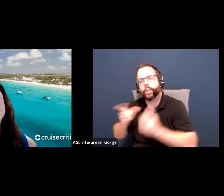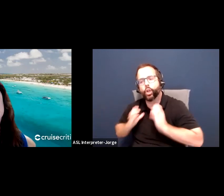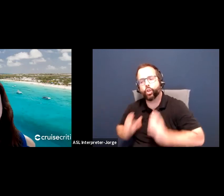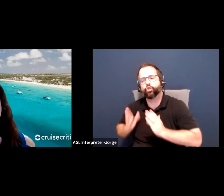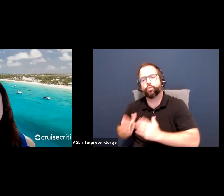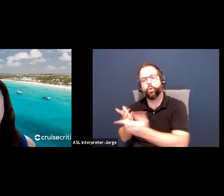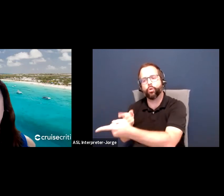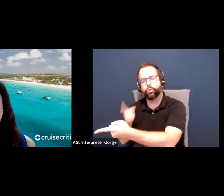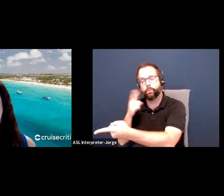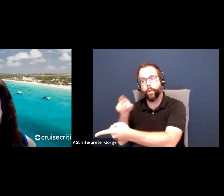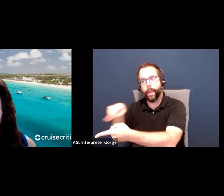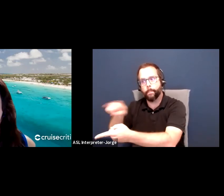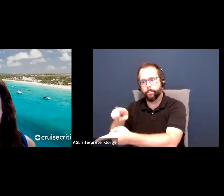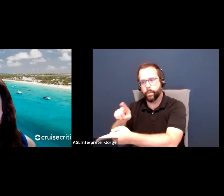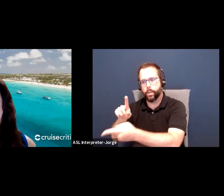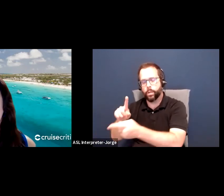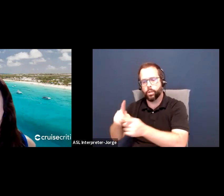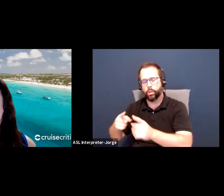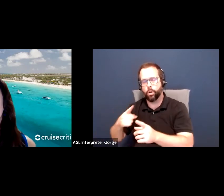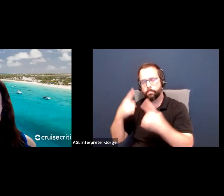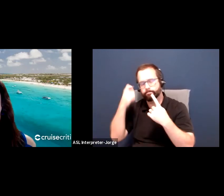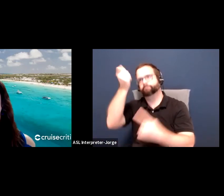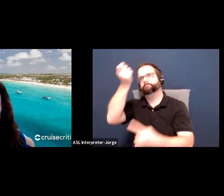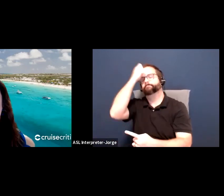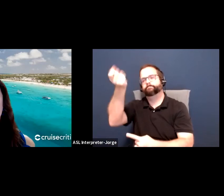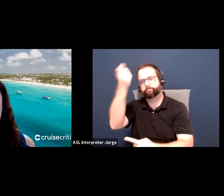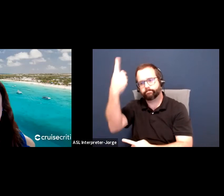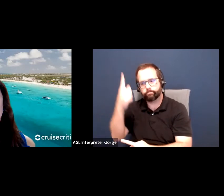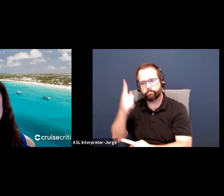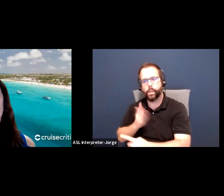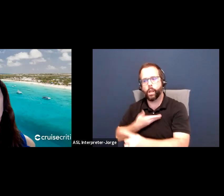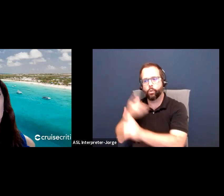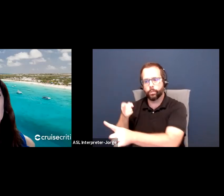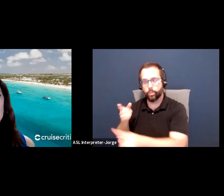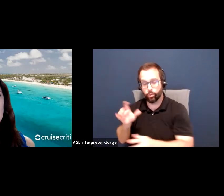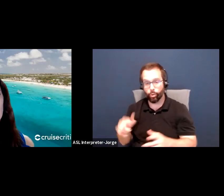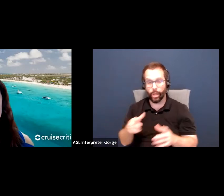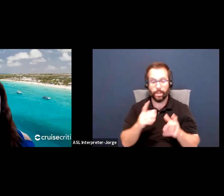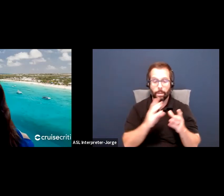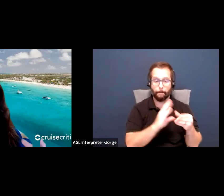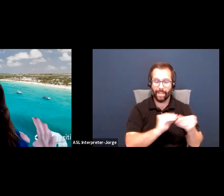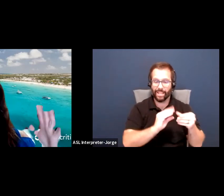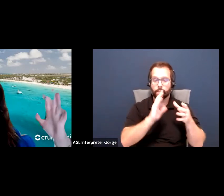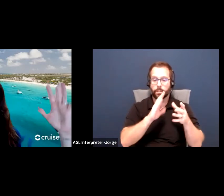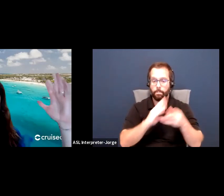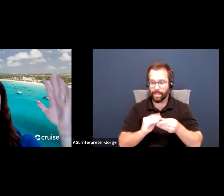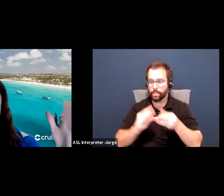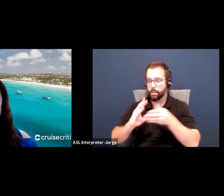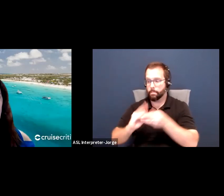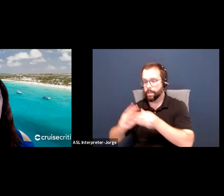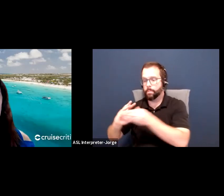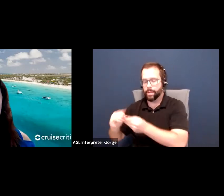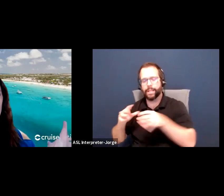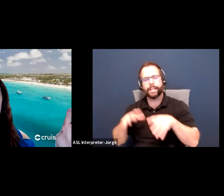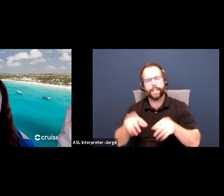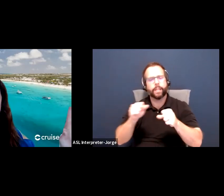all of these statements, messaging statements that are to be developed, they take a while for people to work through. And like when I do it, I